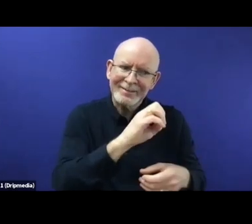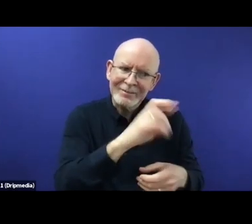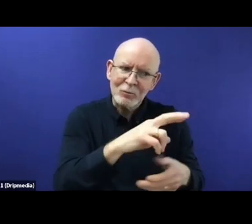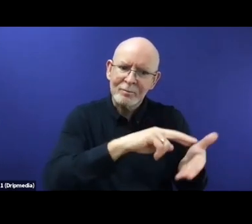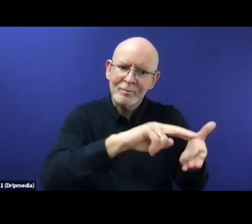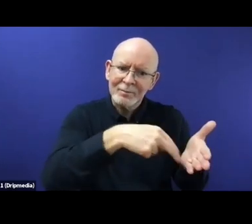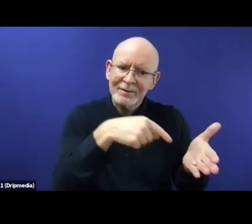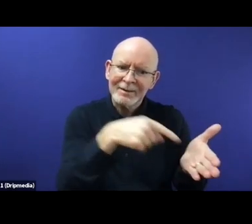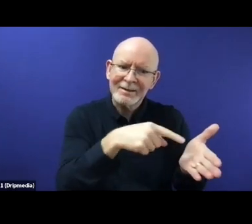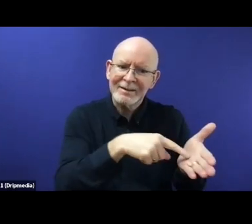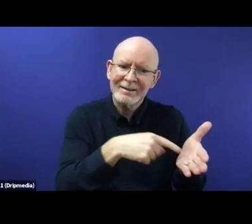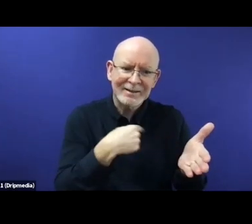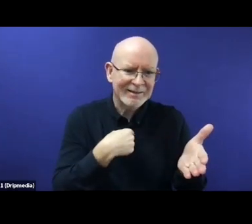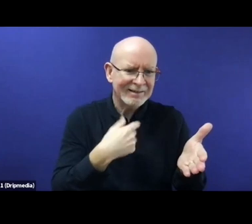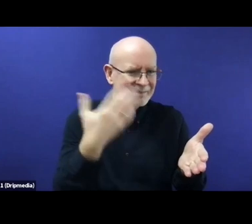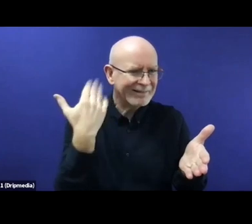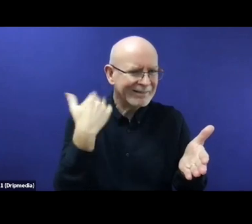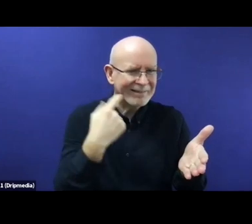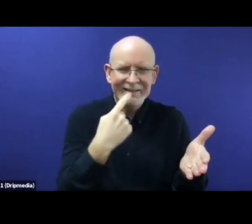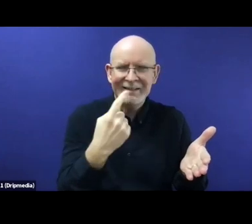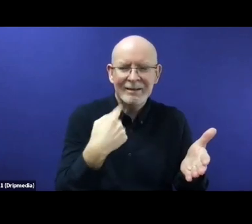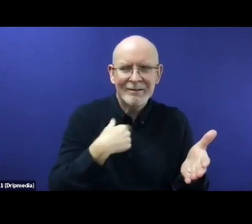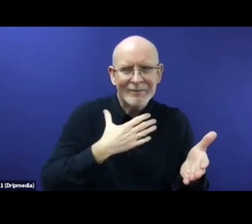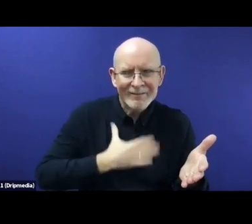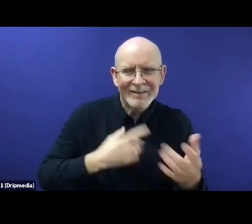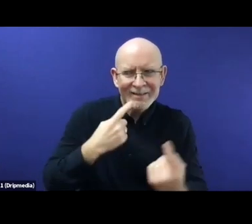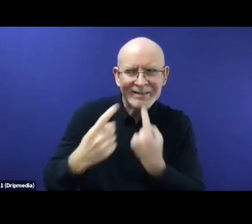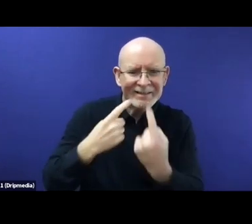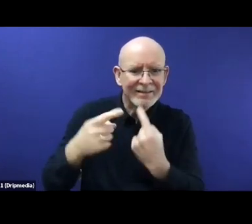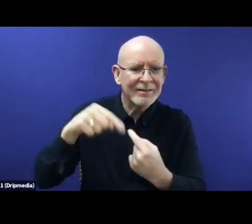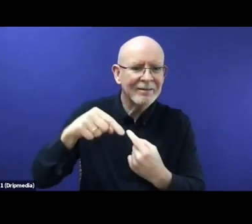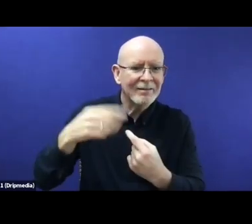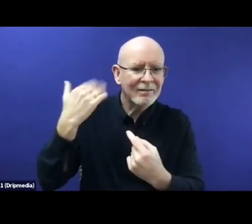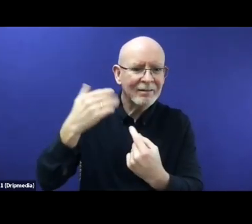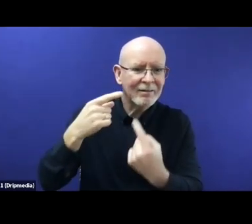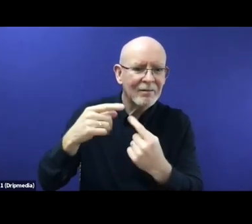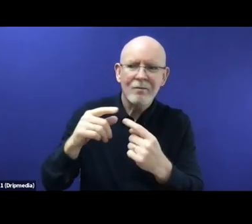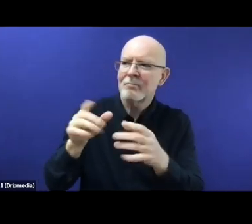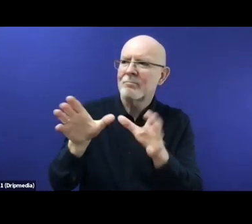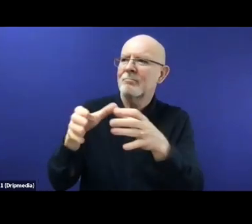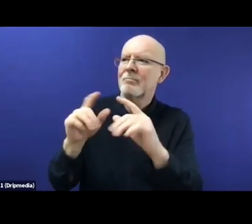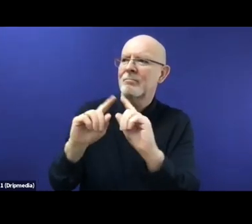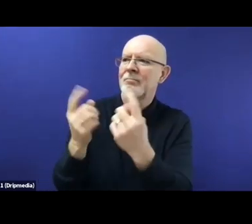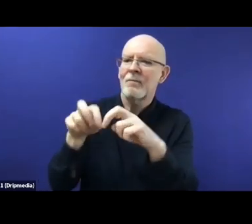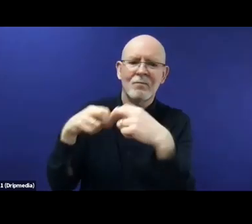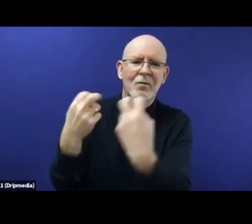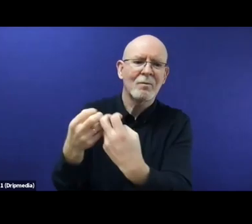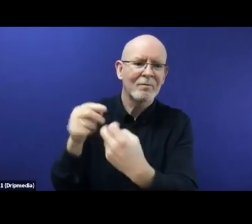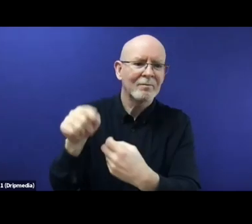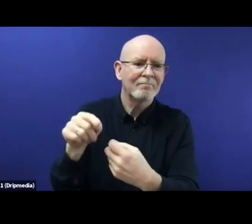a couple of months ago, this is to be operationalized in two different dimensions, so to say.